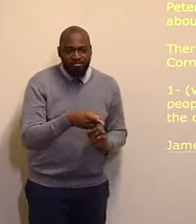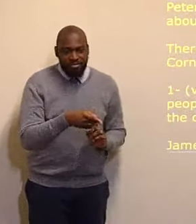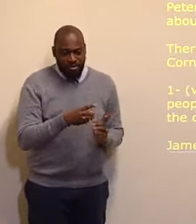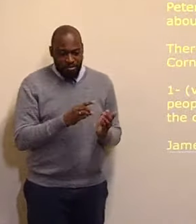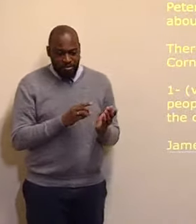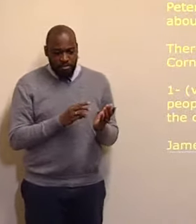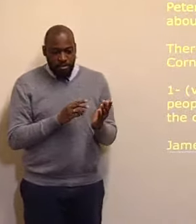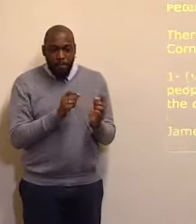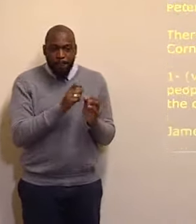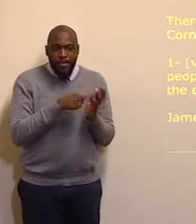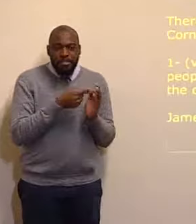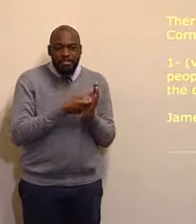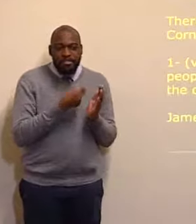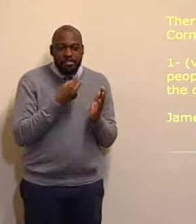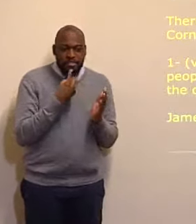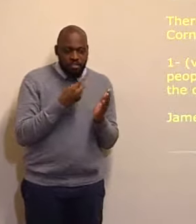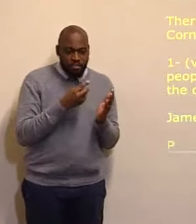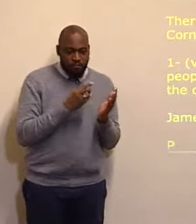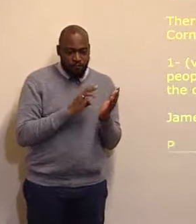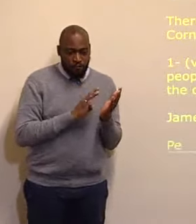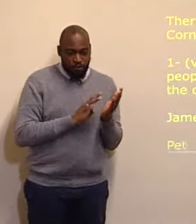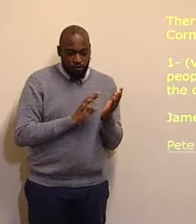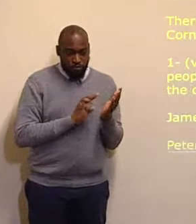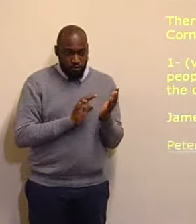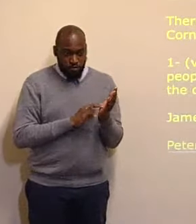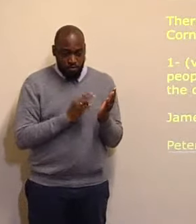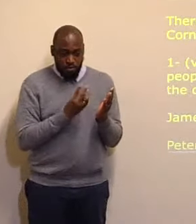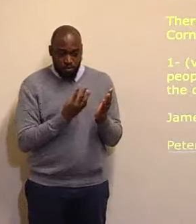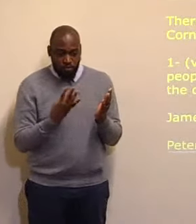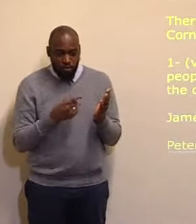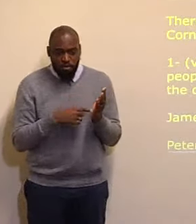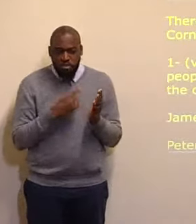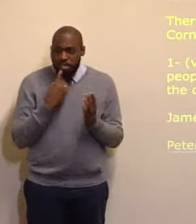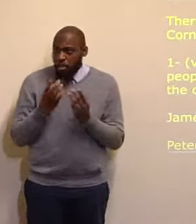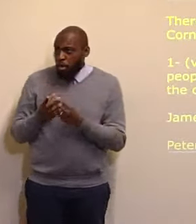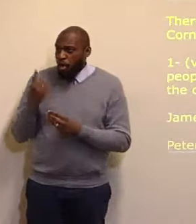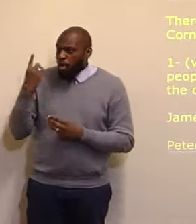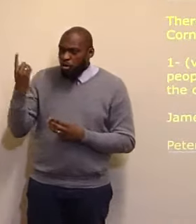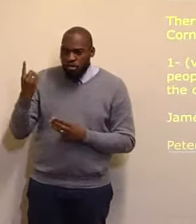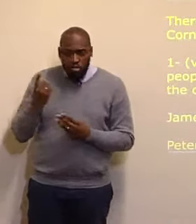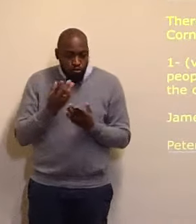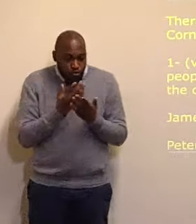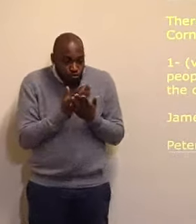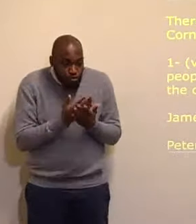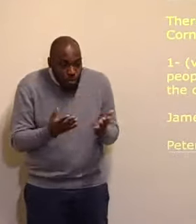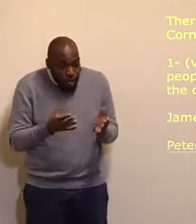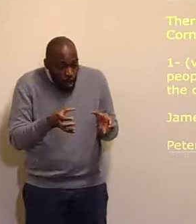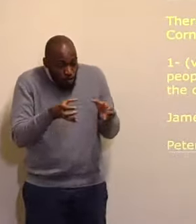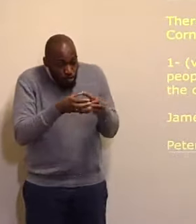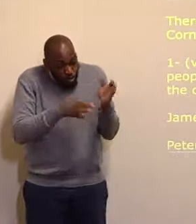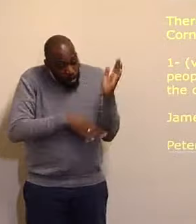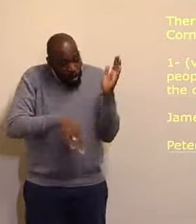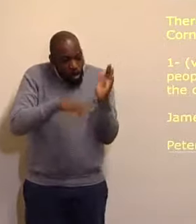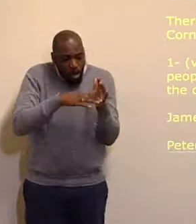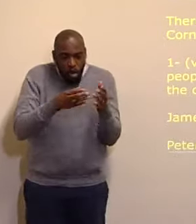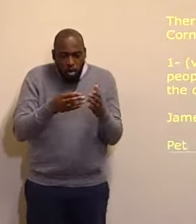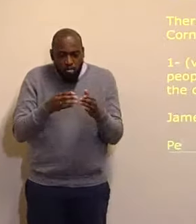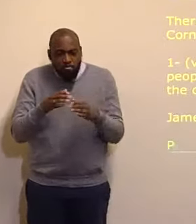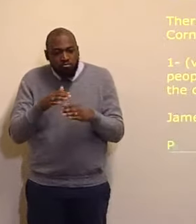his mouth, and said, of a truth, and perceived, that God is no respecter, of persons. But in every nation, he that feared